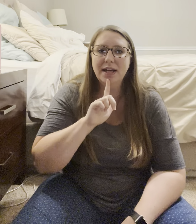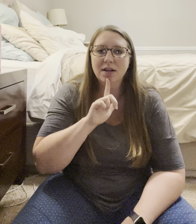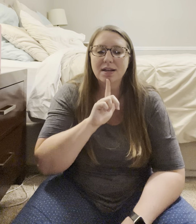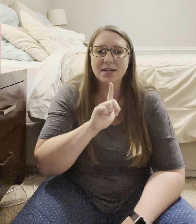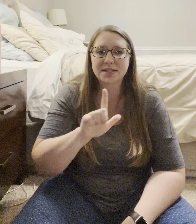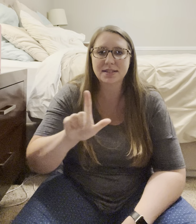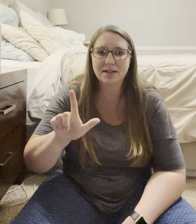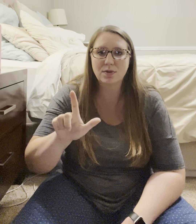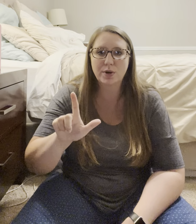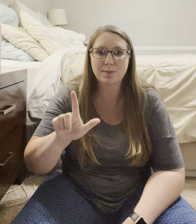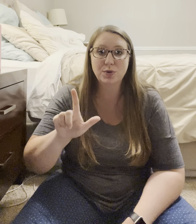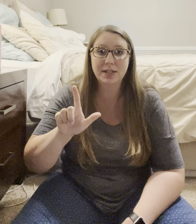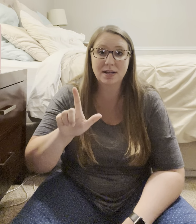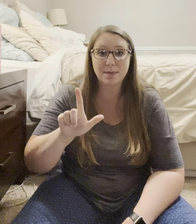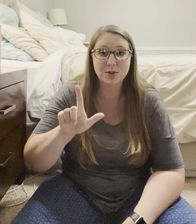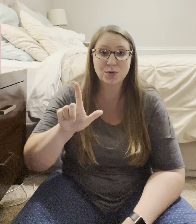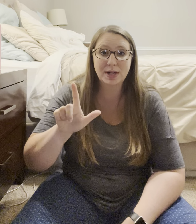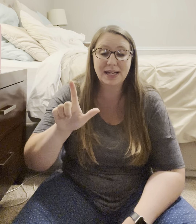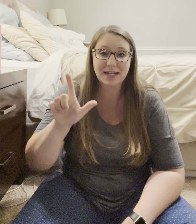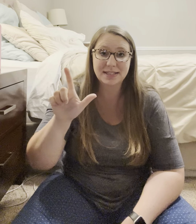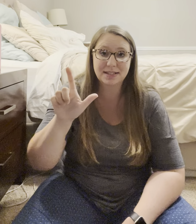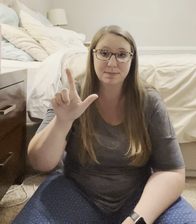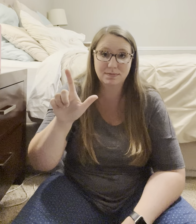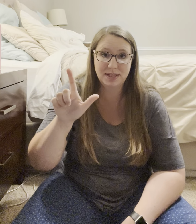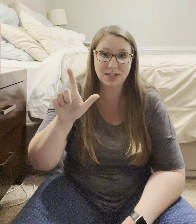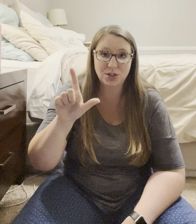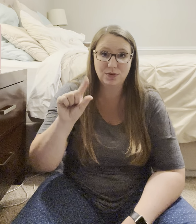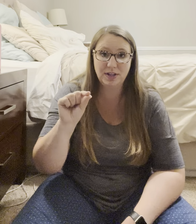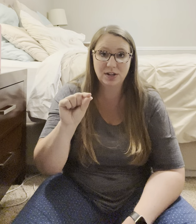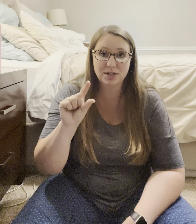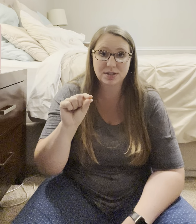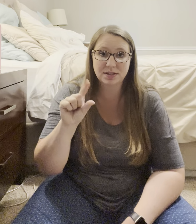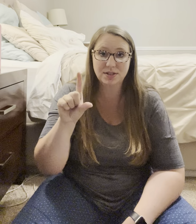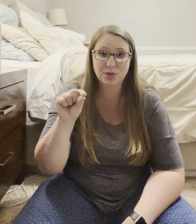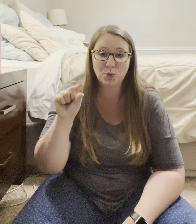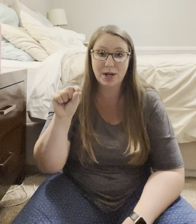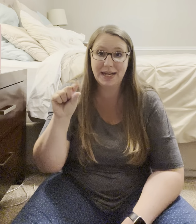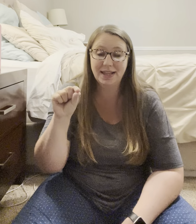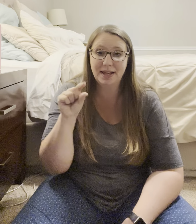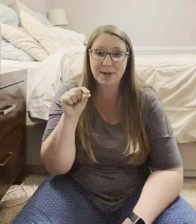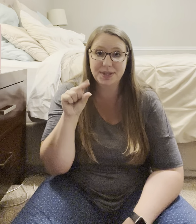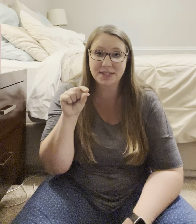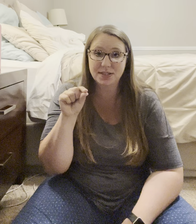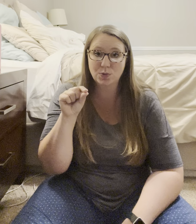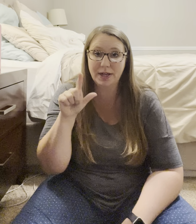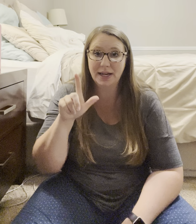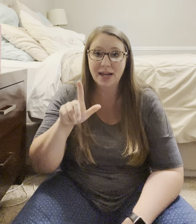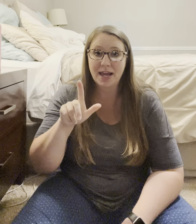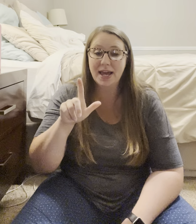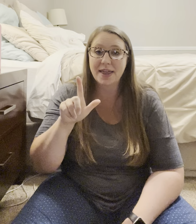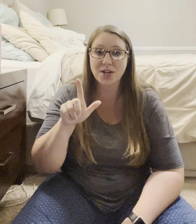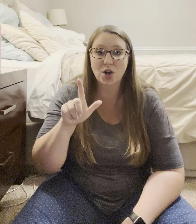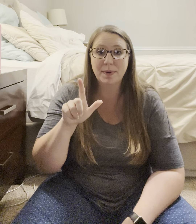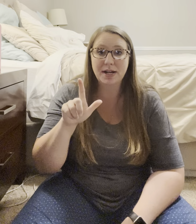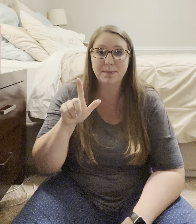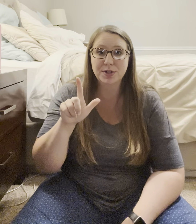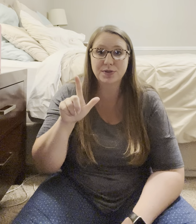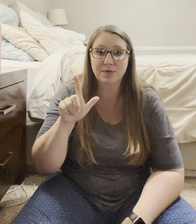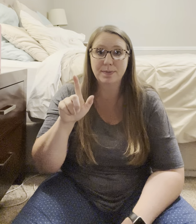is when I'm doing the numbers 20. It's these two fingers. So, 20. Think about this. It's 20. And then all my numbers from